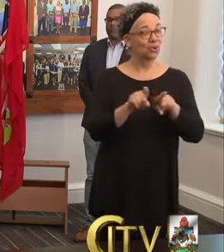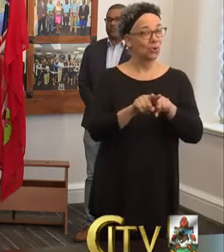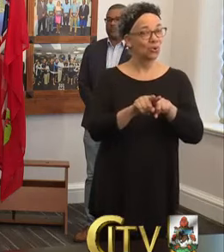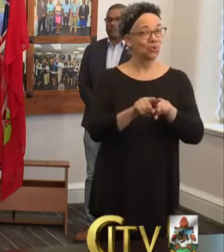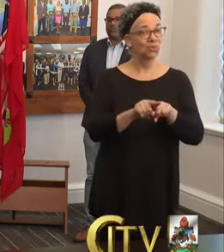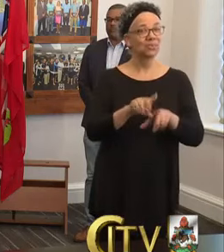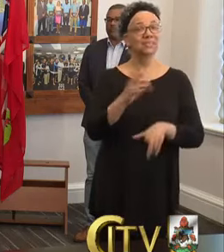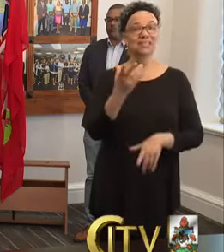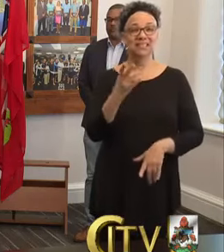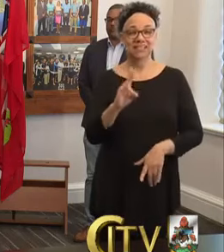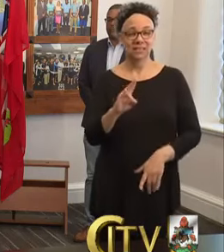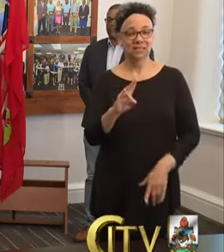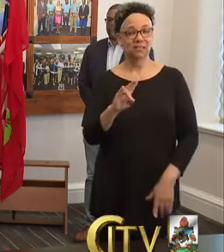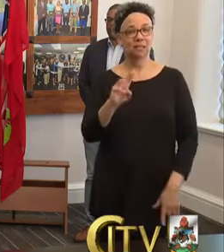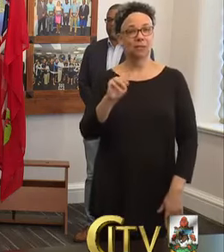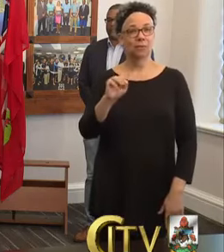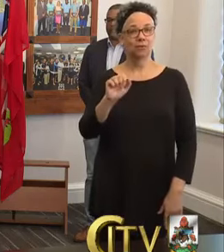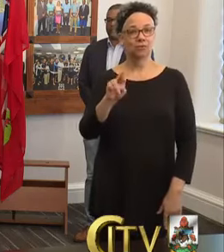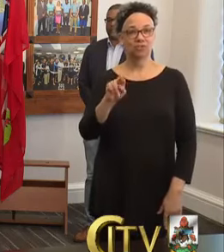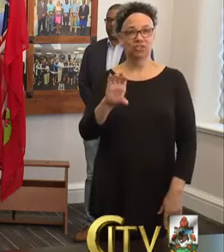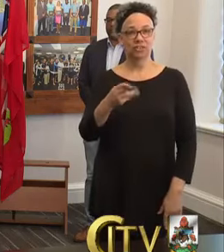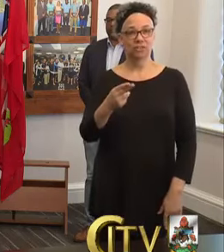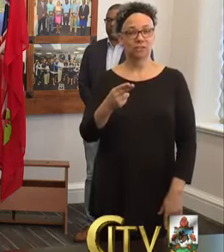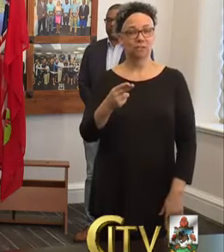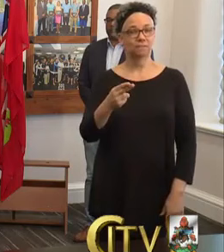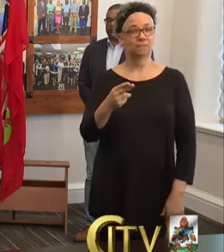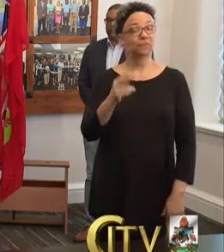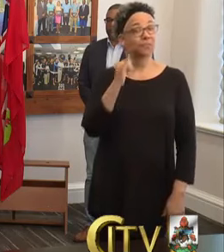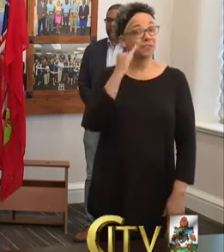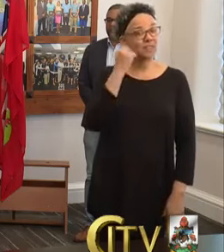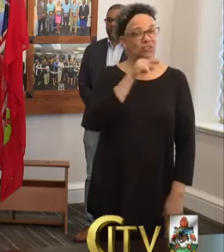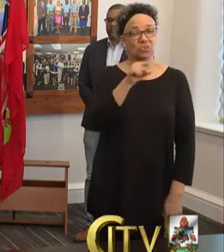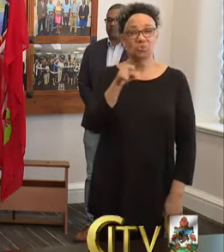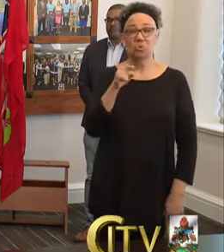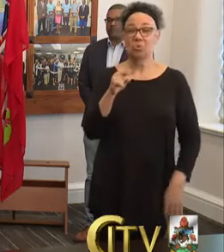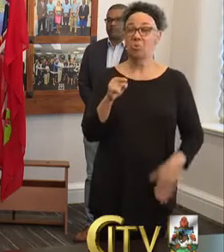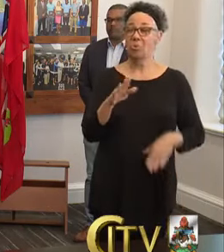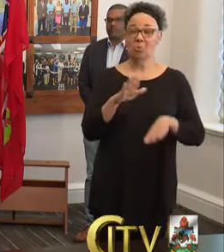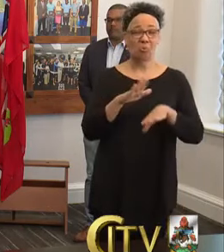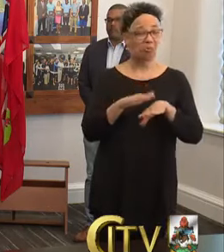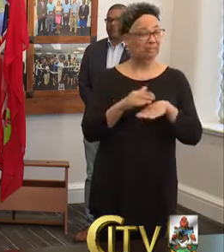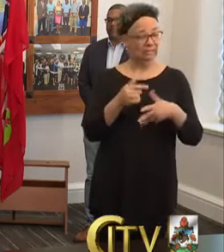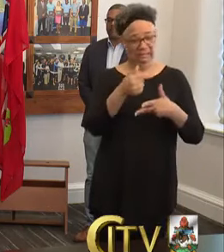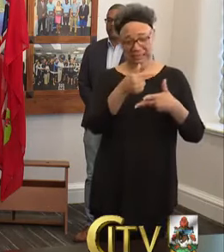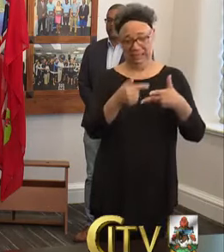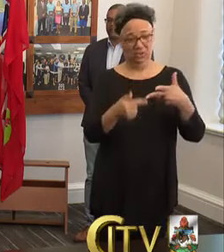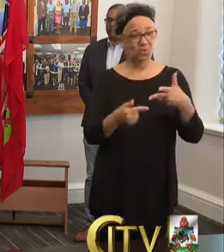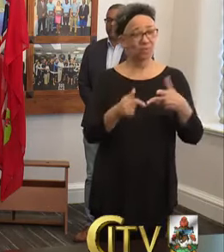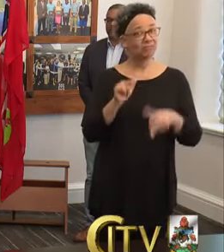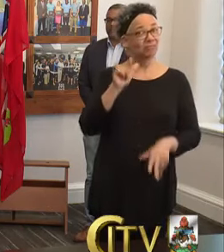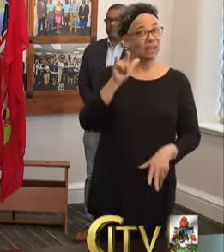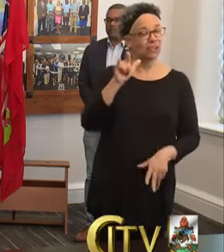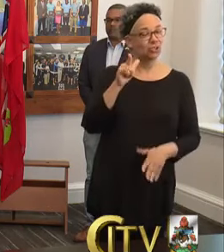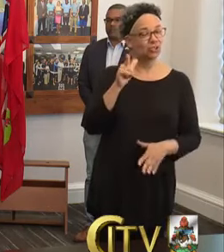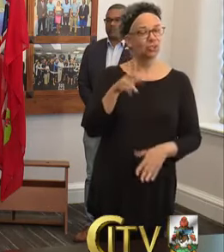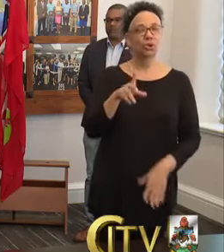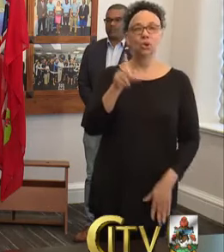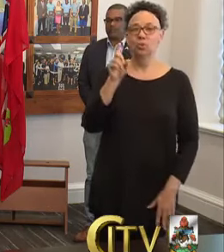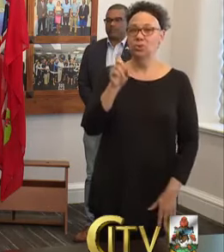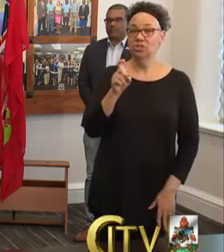17th of March. If you're on any of those British Airways flights, here is what you need to know.